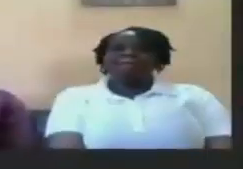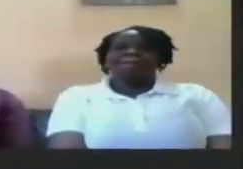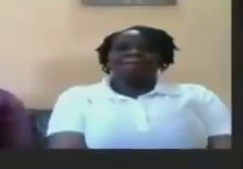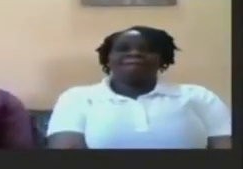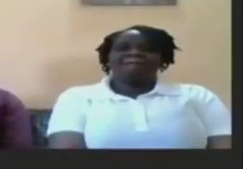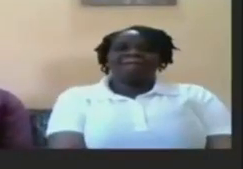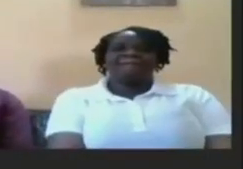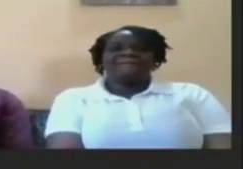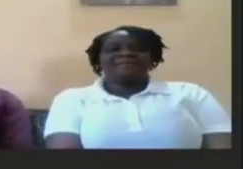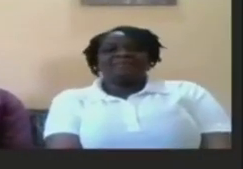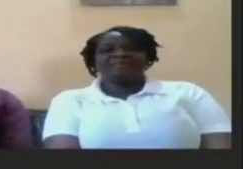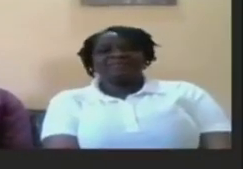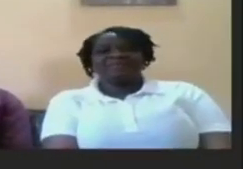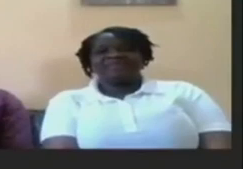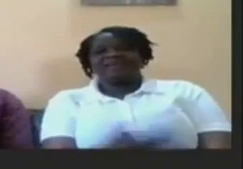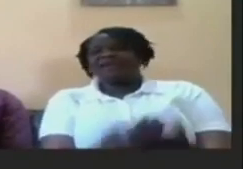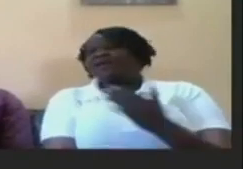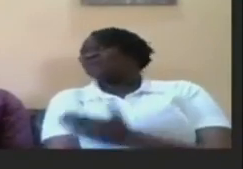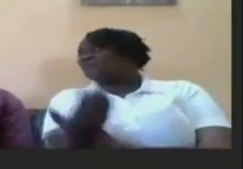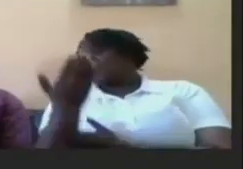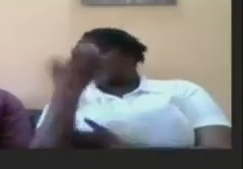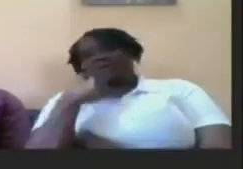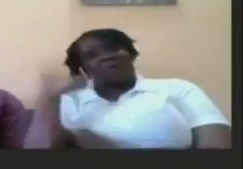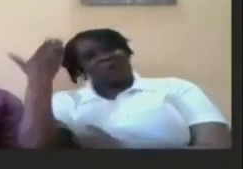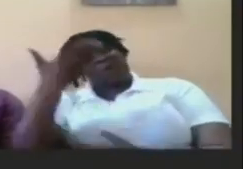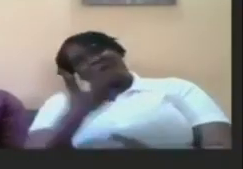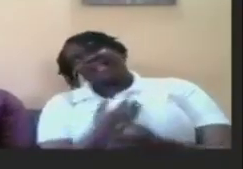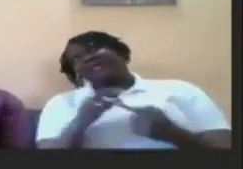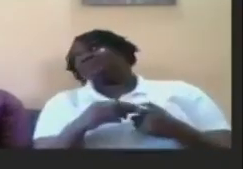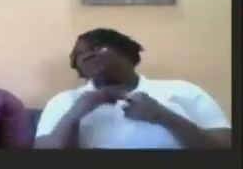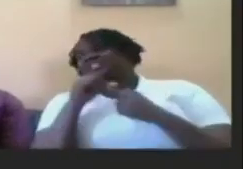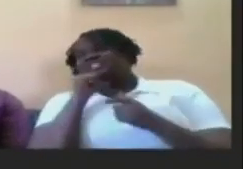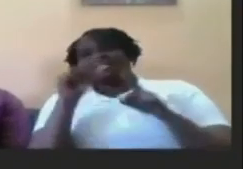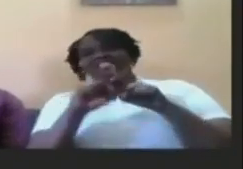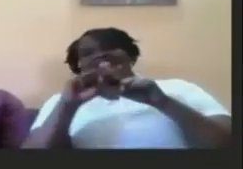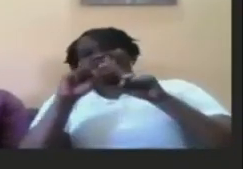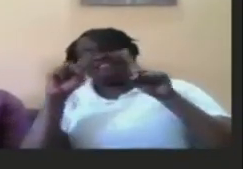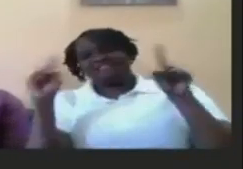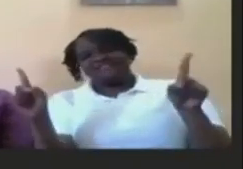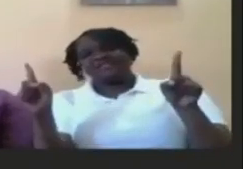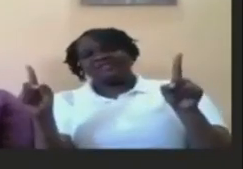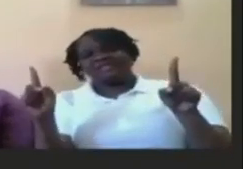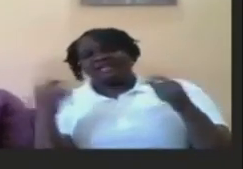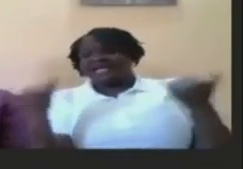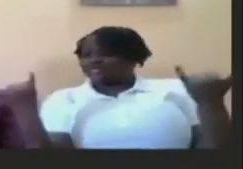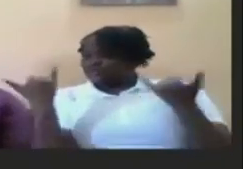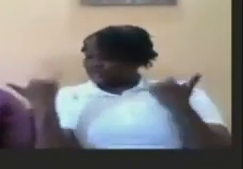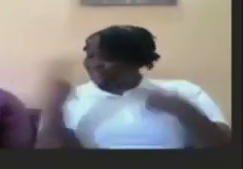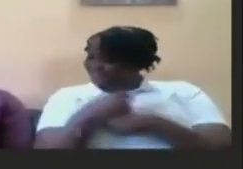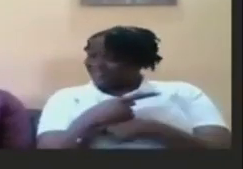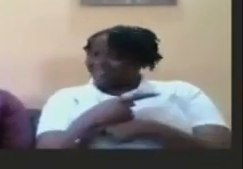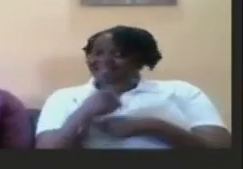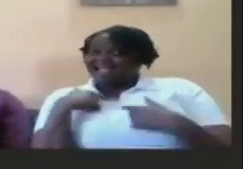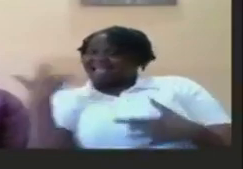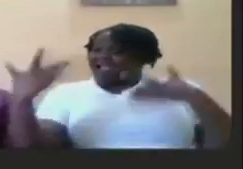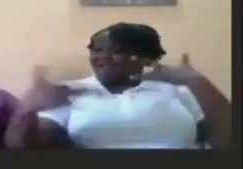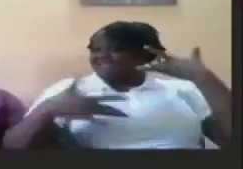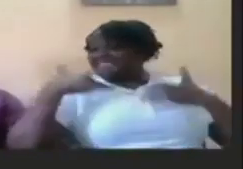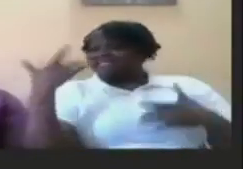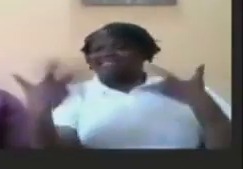good morning guys and welcome to unique not different with me Shakna and today I have an exciting um segment